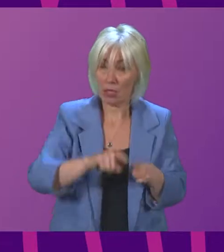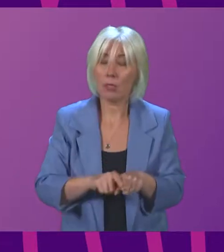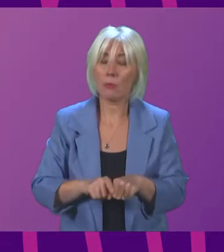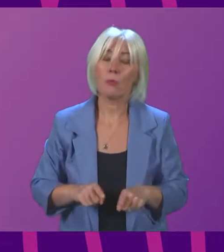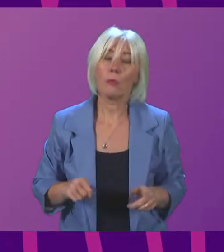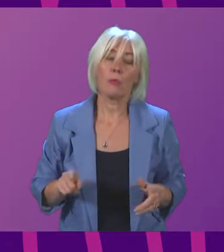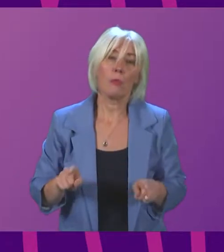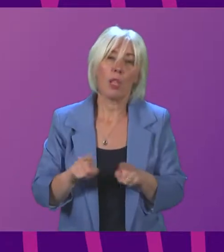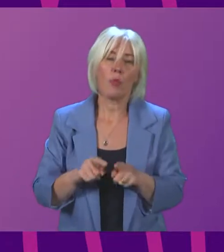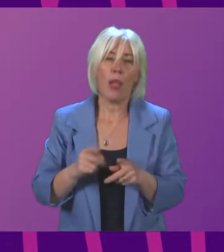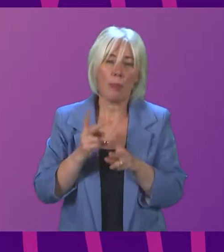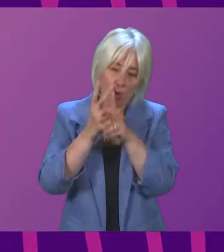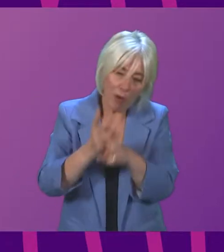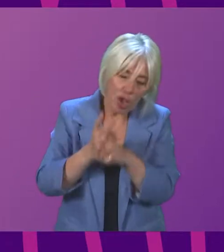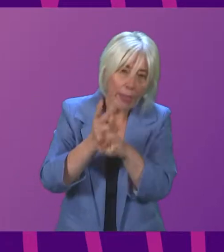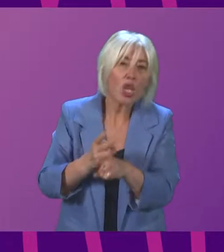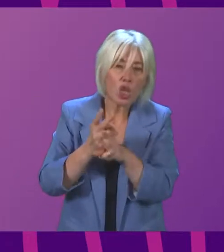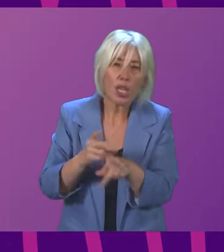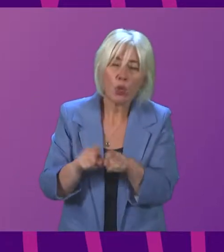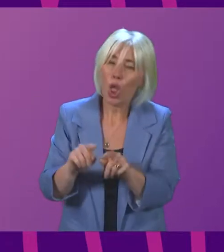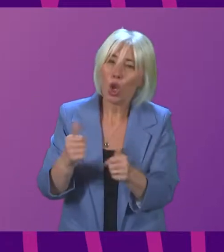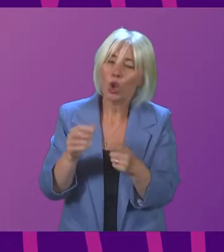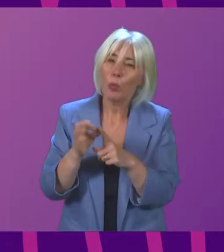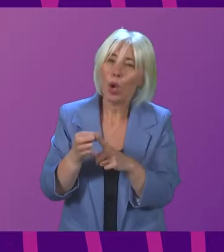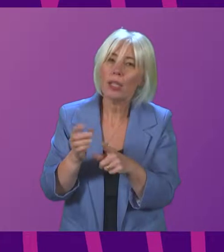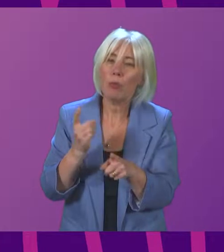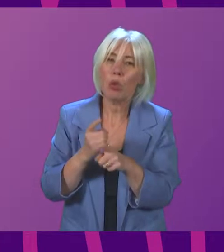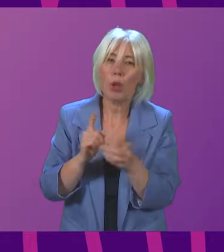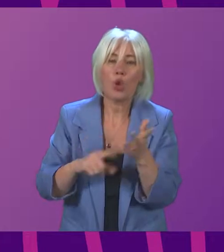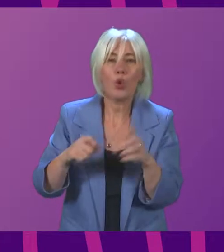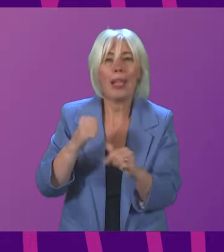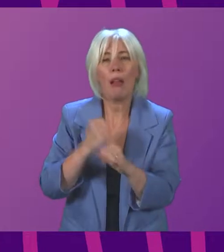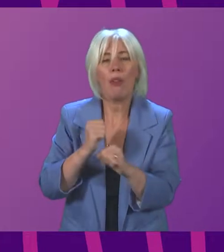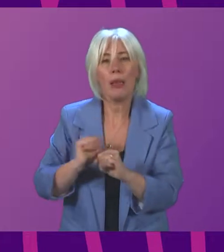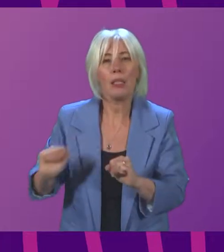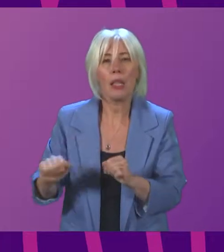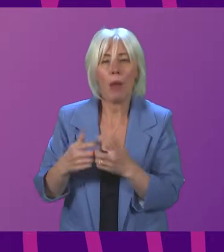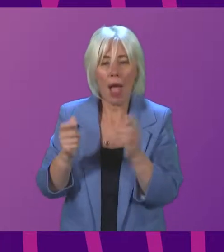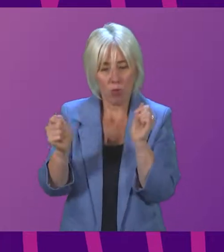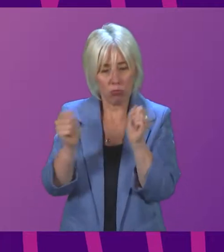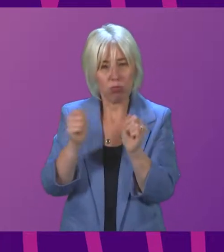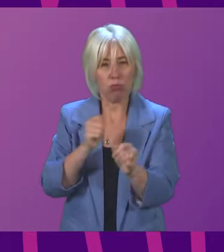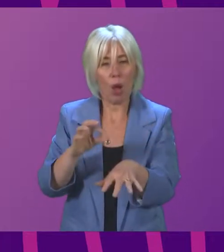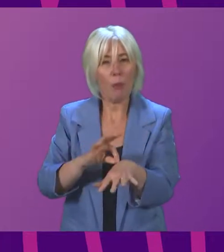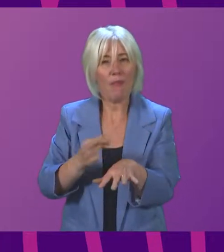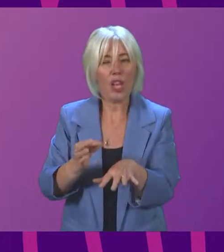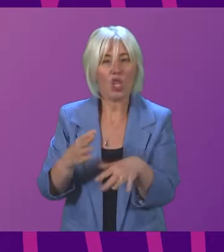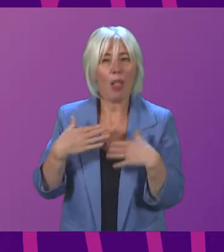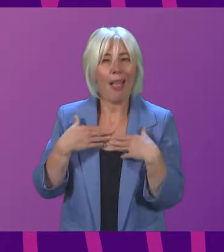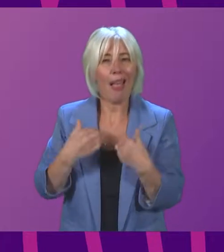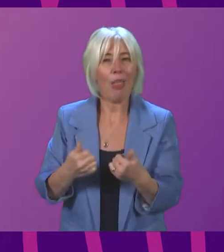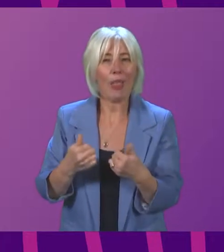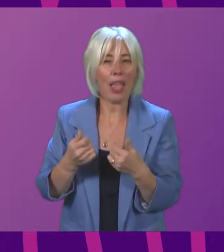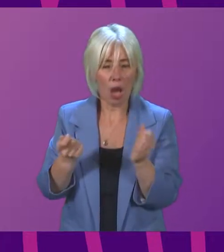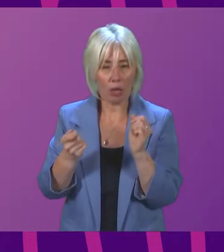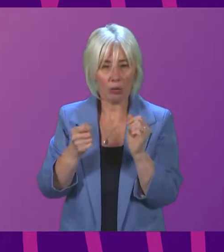Hislop raises about regulation, it is a very good one. I am having discussions with the UK government about reform of professional health care regulation at the